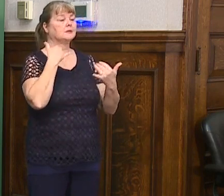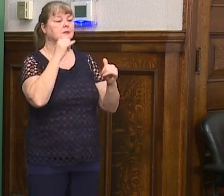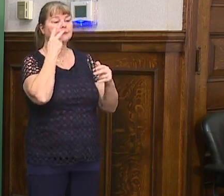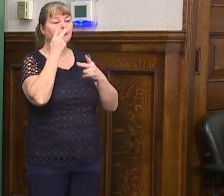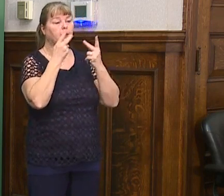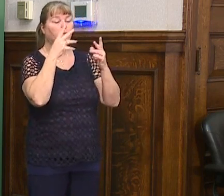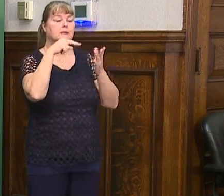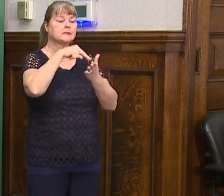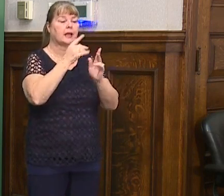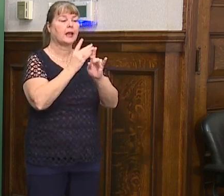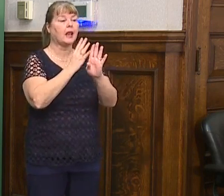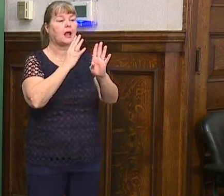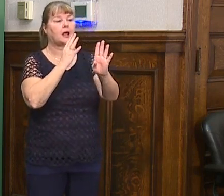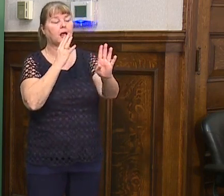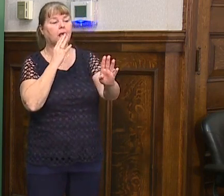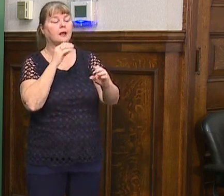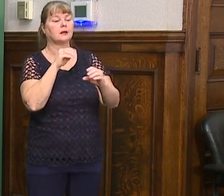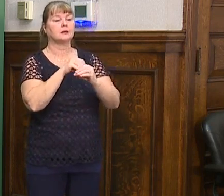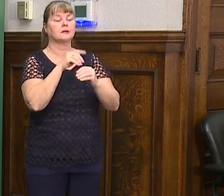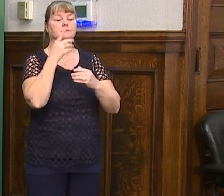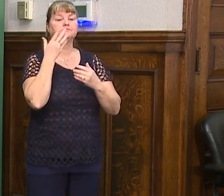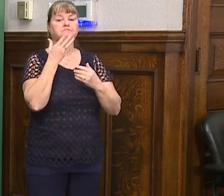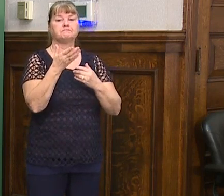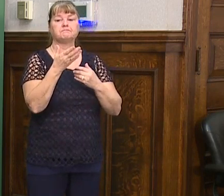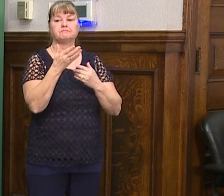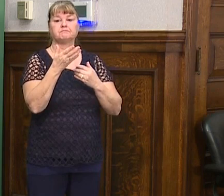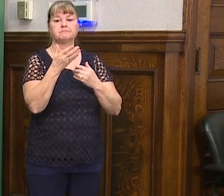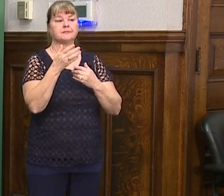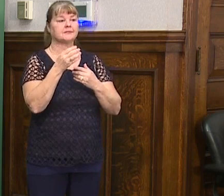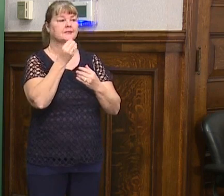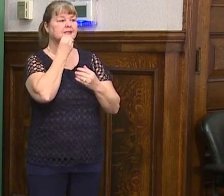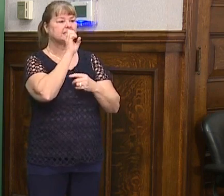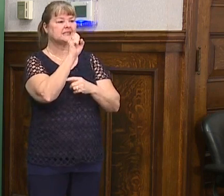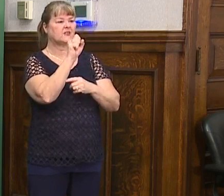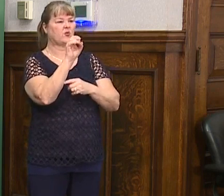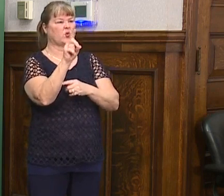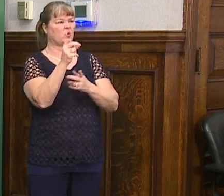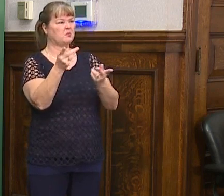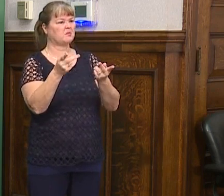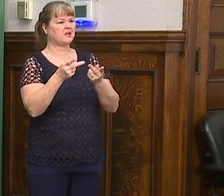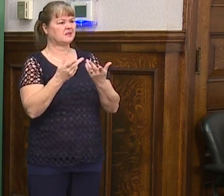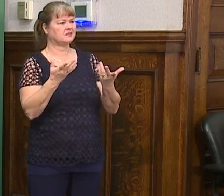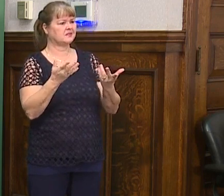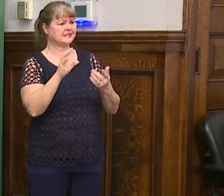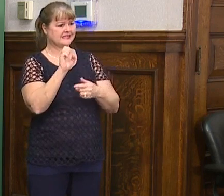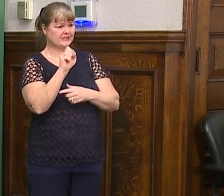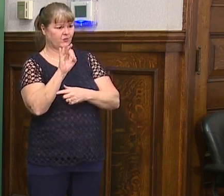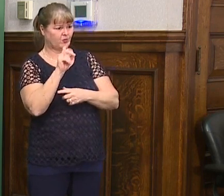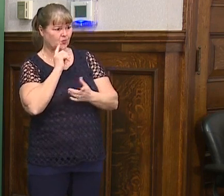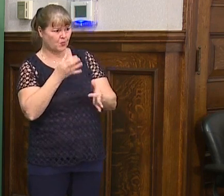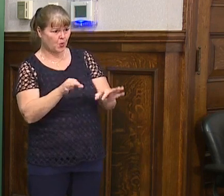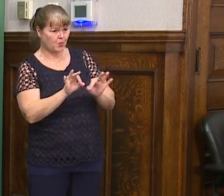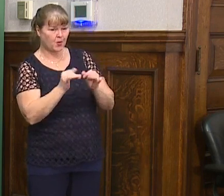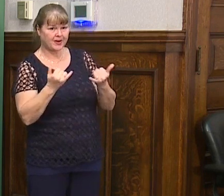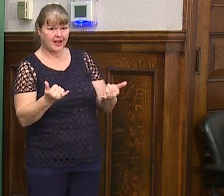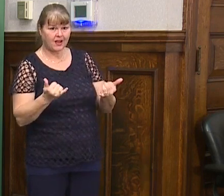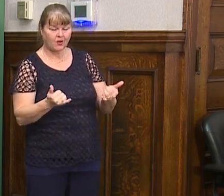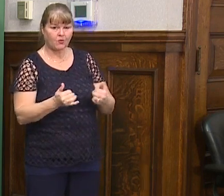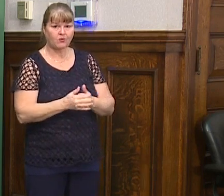seeing people standing in line and in, in, you know, except seafood places. It was like seafood that important right now.